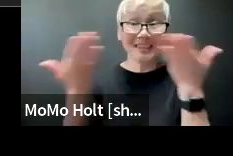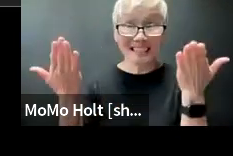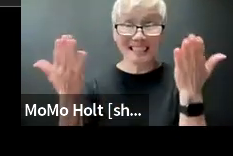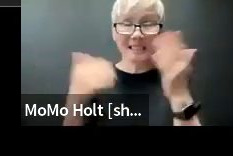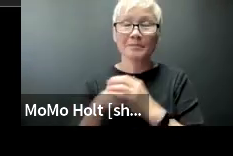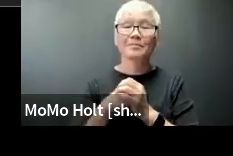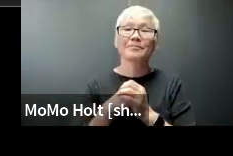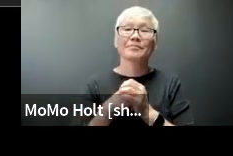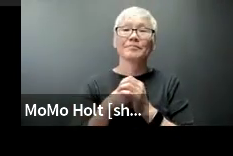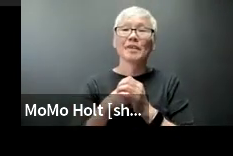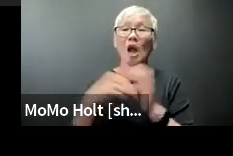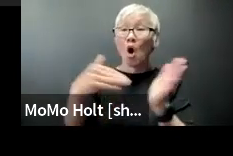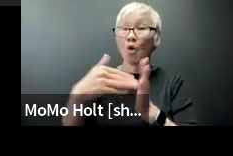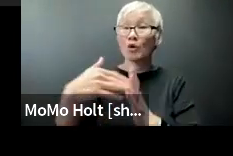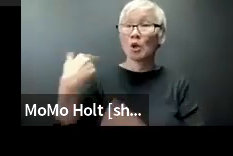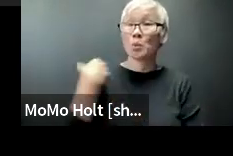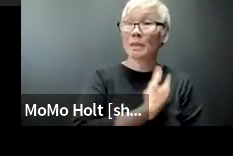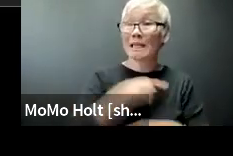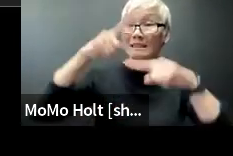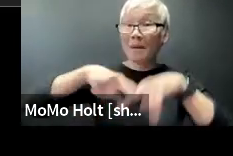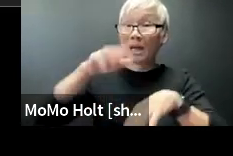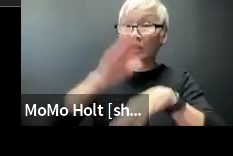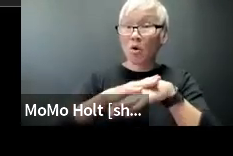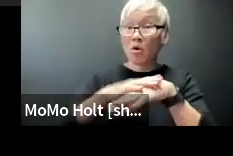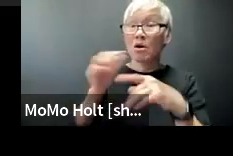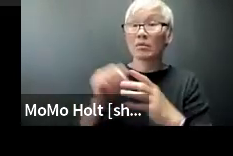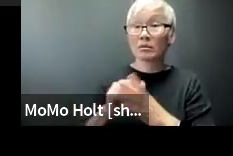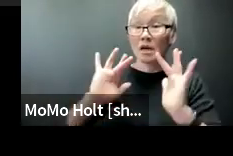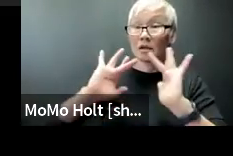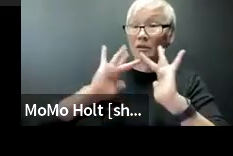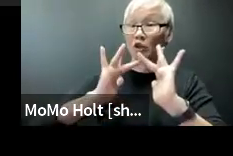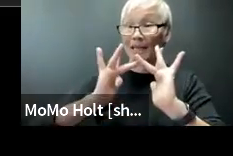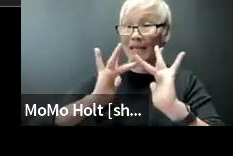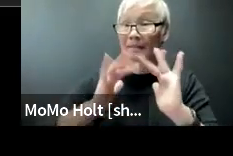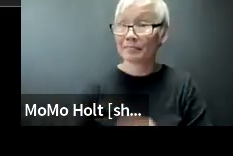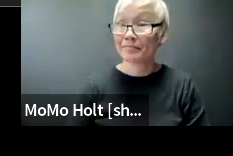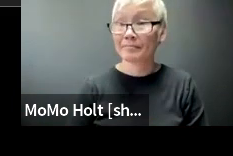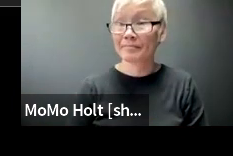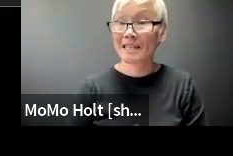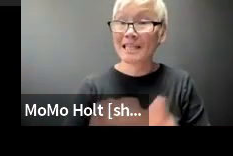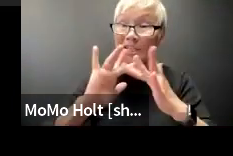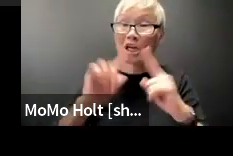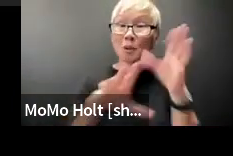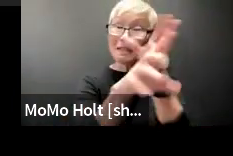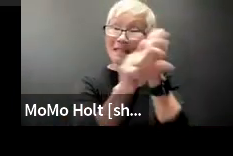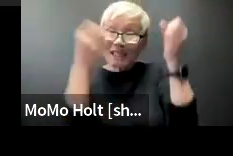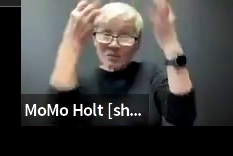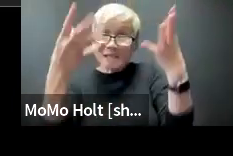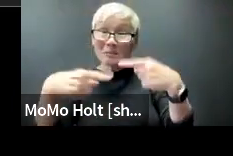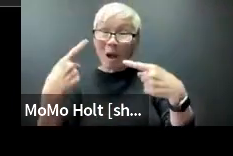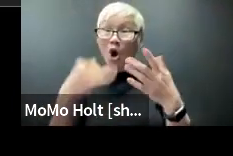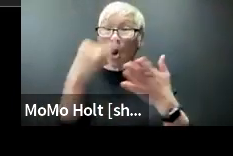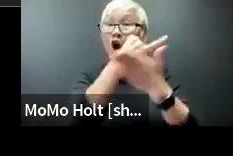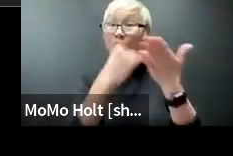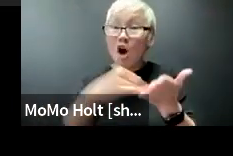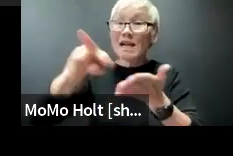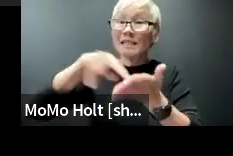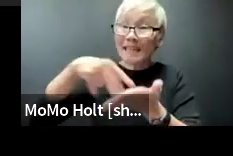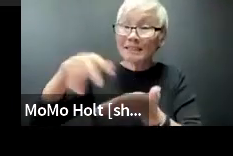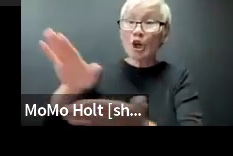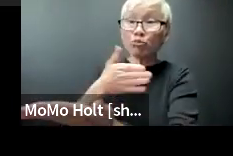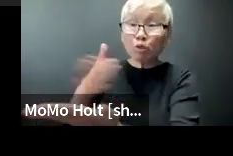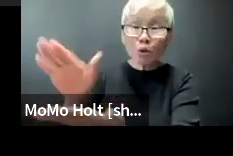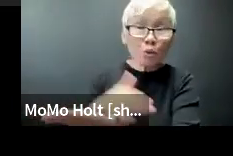well another thing oftentimes we rely on the internet to get